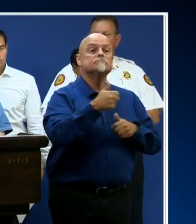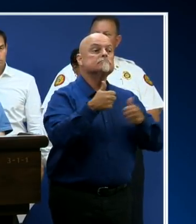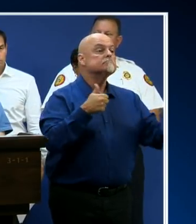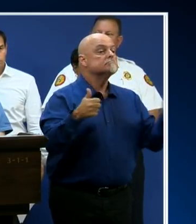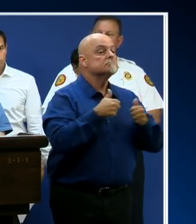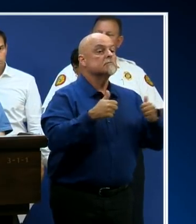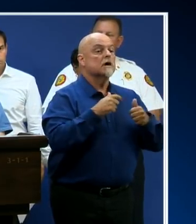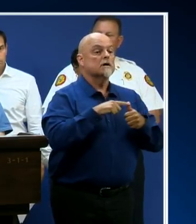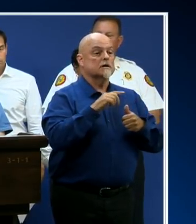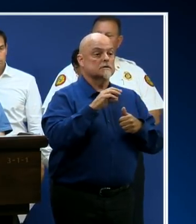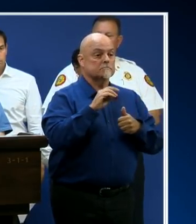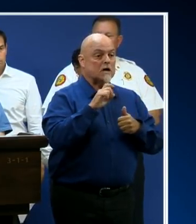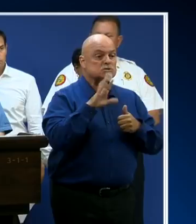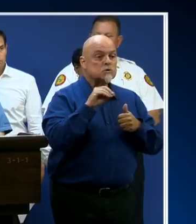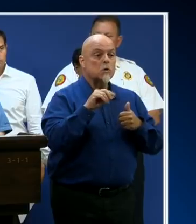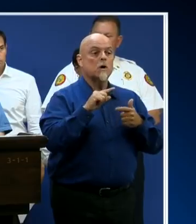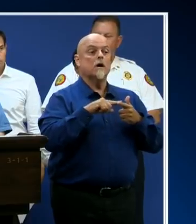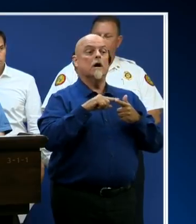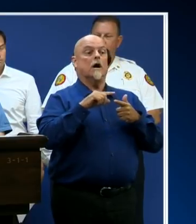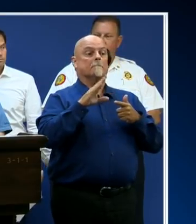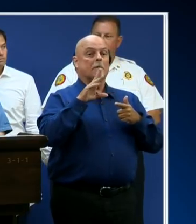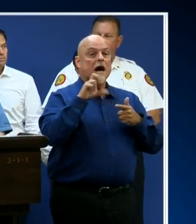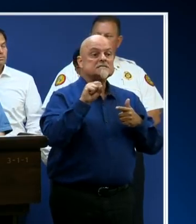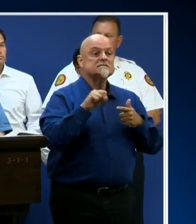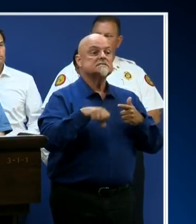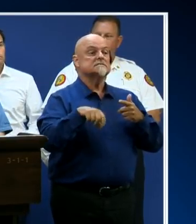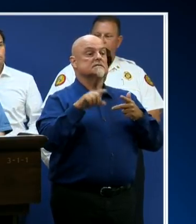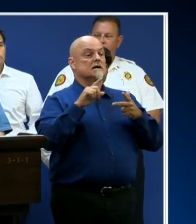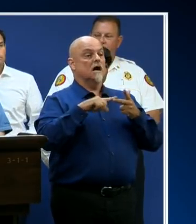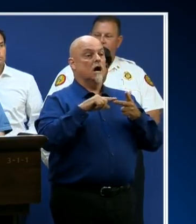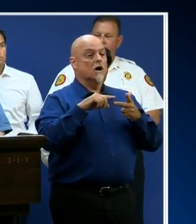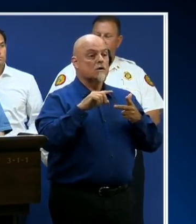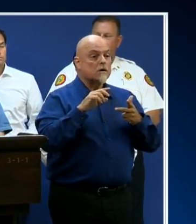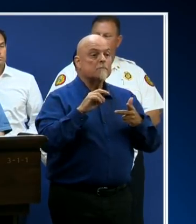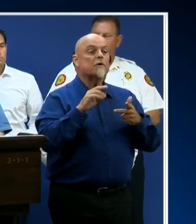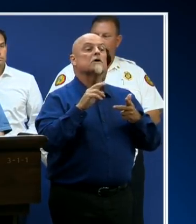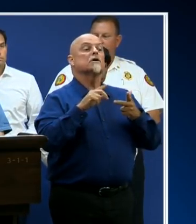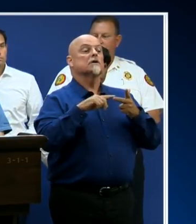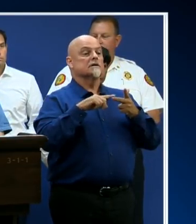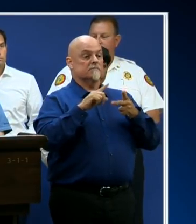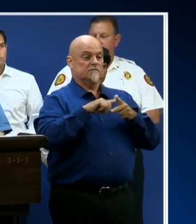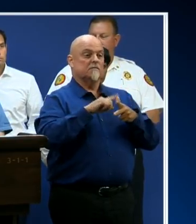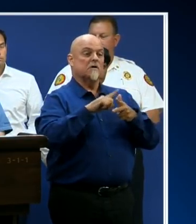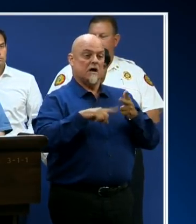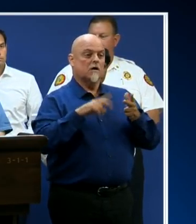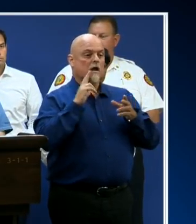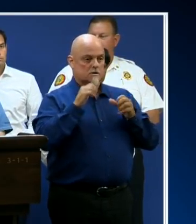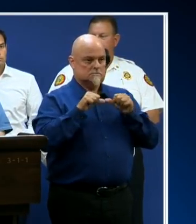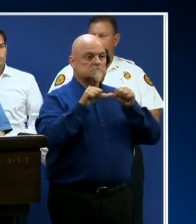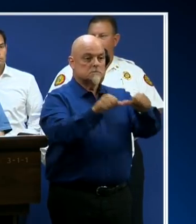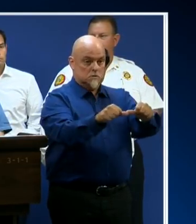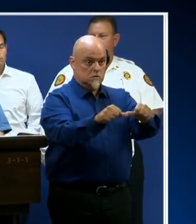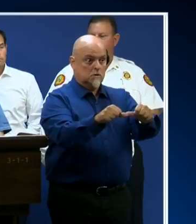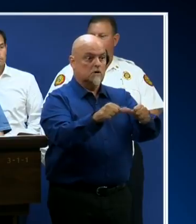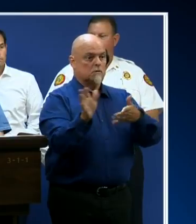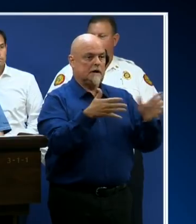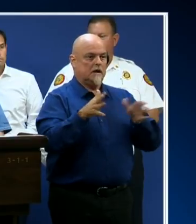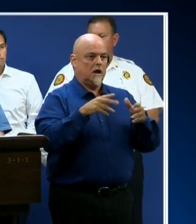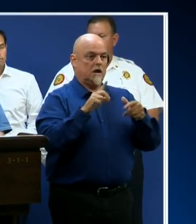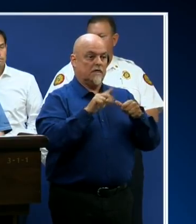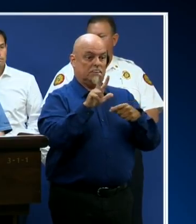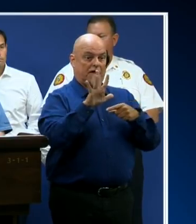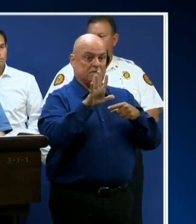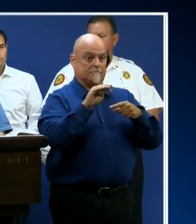will continue to operate until sustained wind speeds reach 35 miles an hour. Miami International Airport